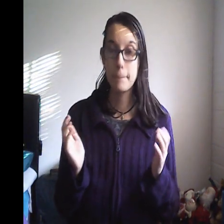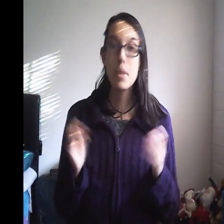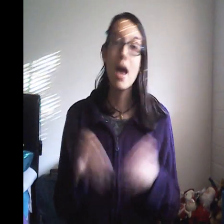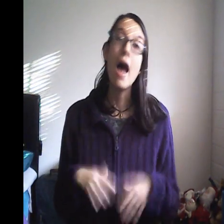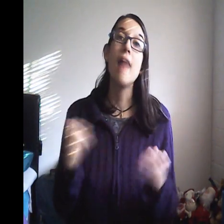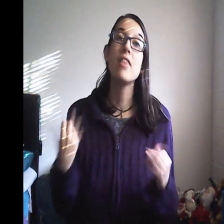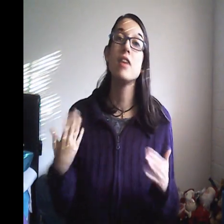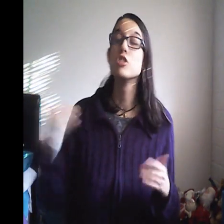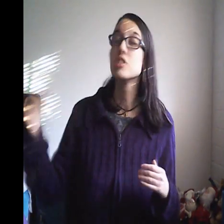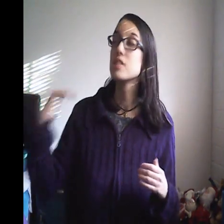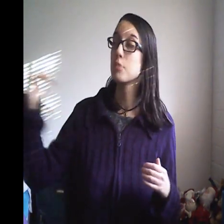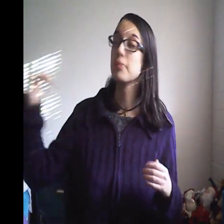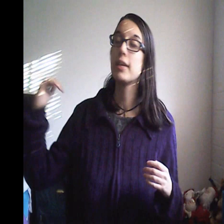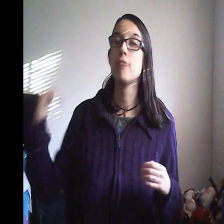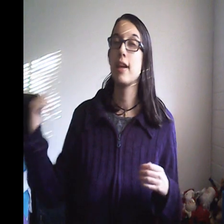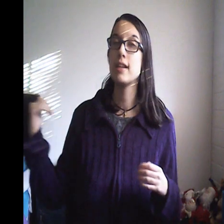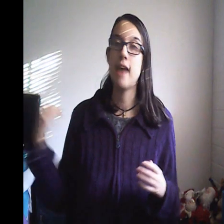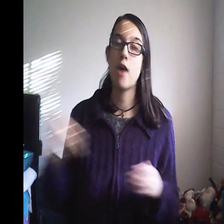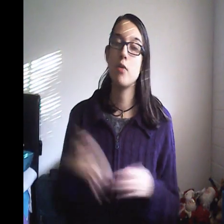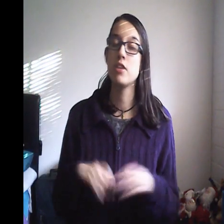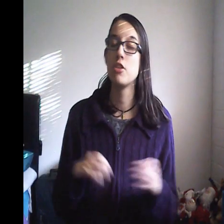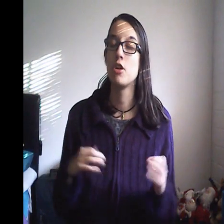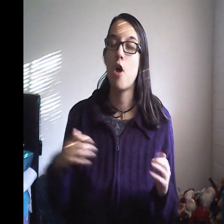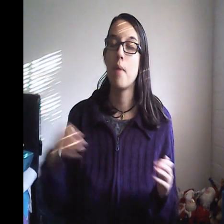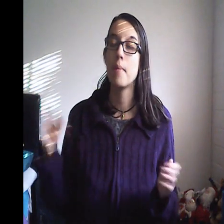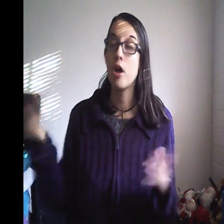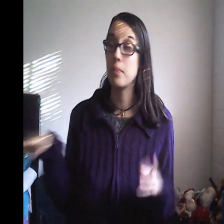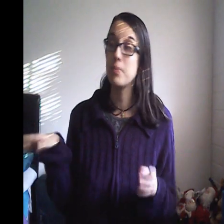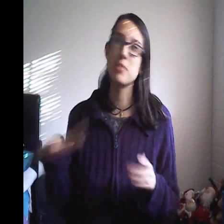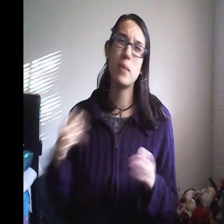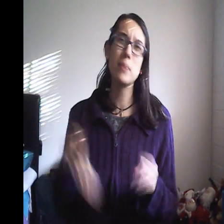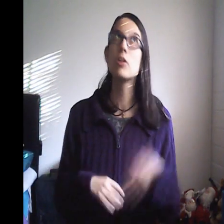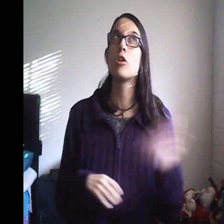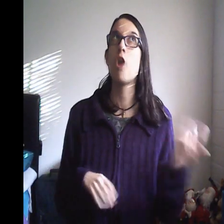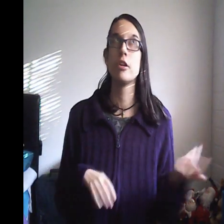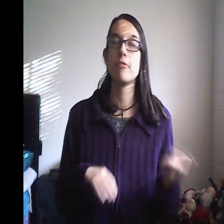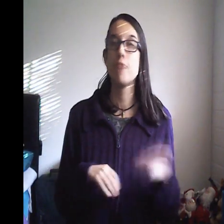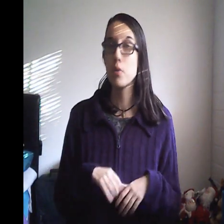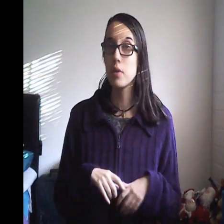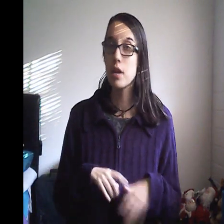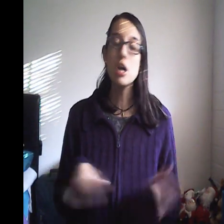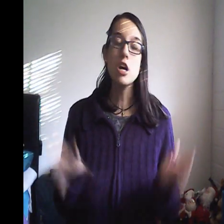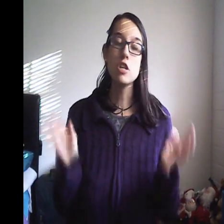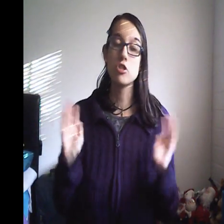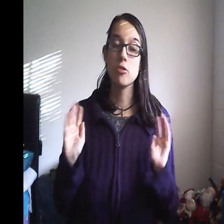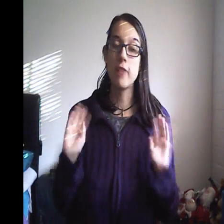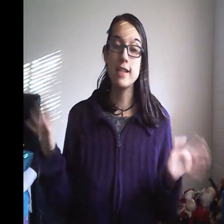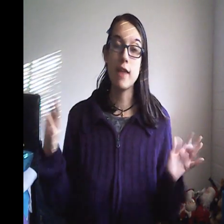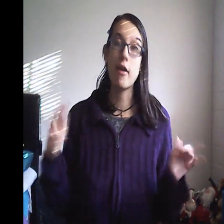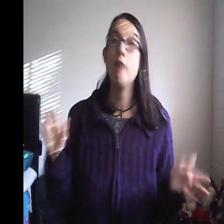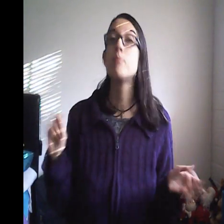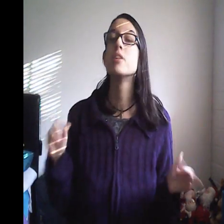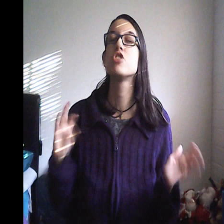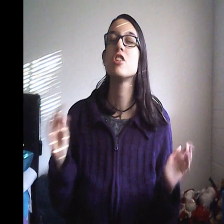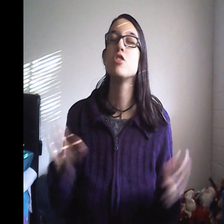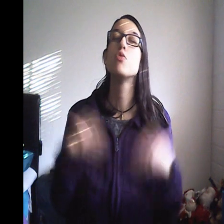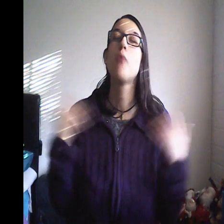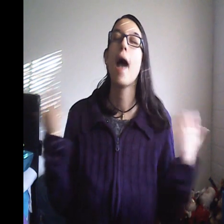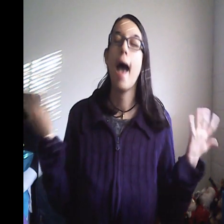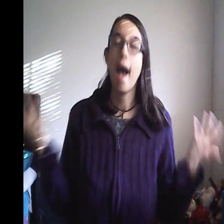And then just simply write it down either on a piece of paper or on your phone. Just write down how much you have